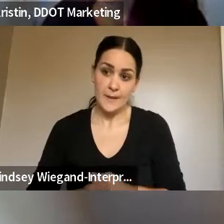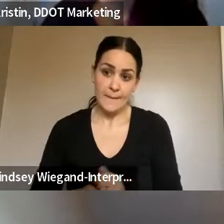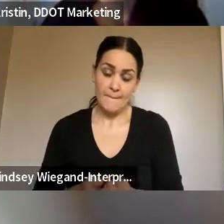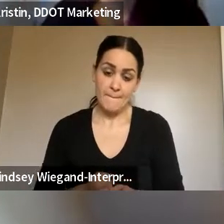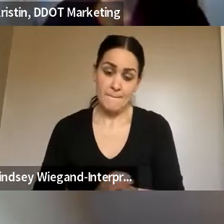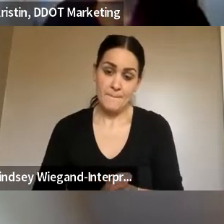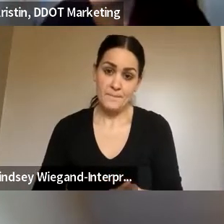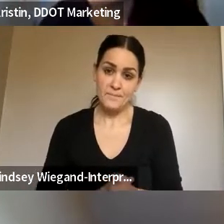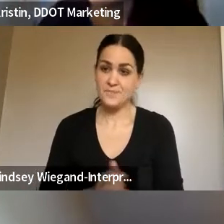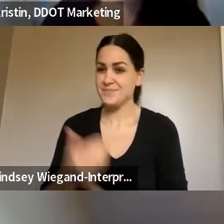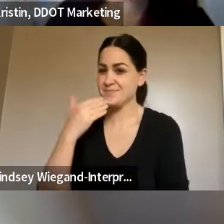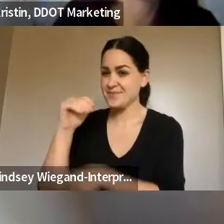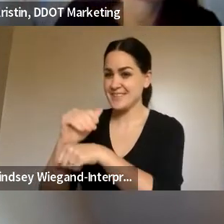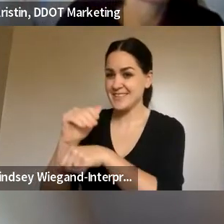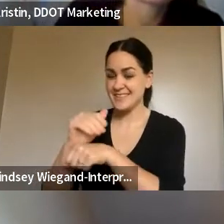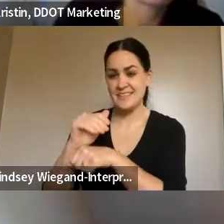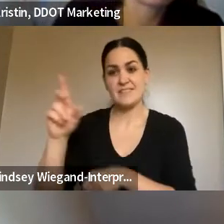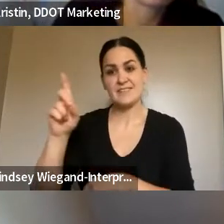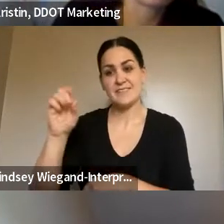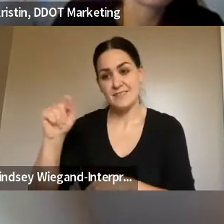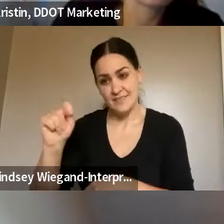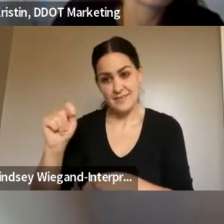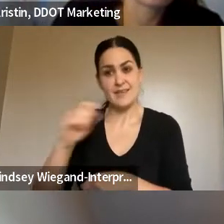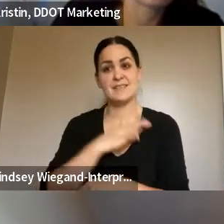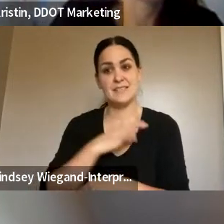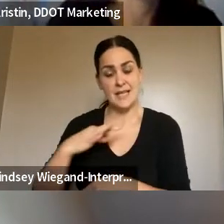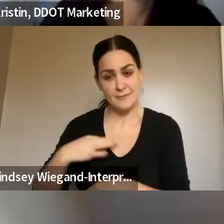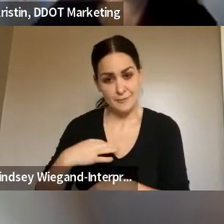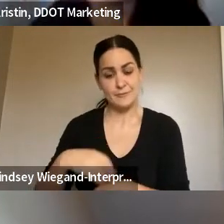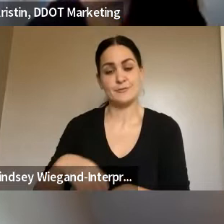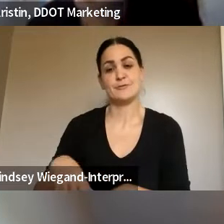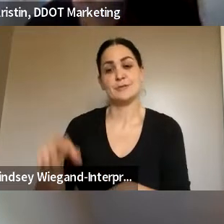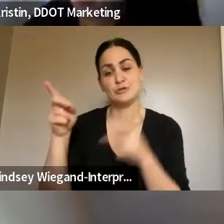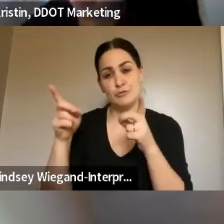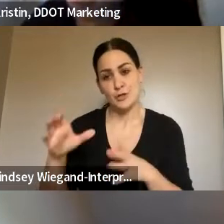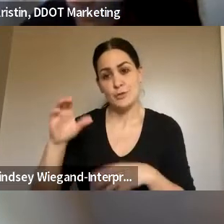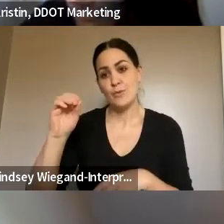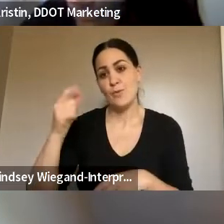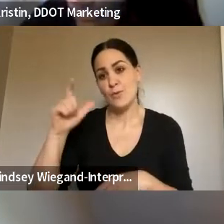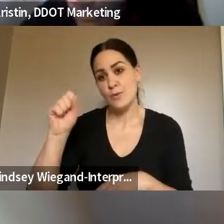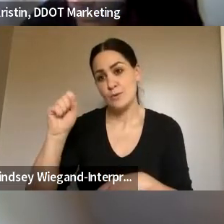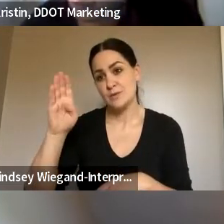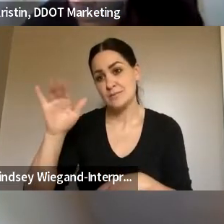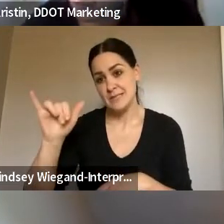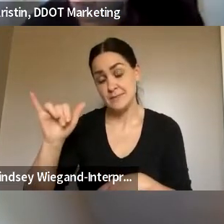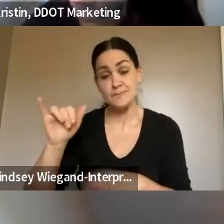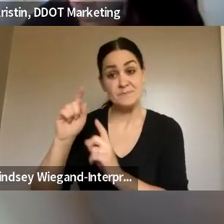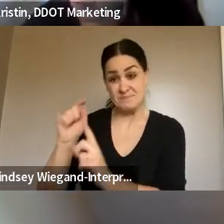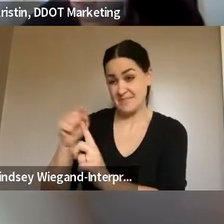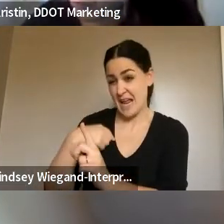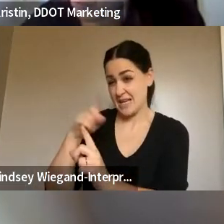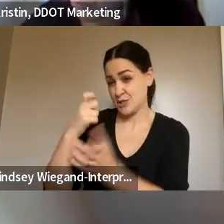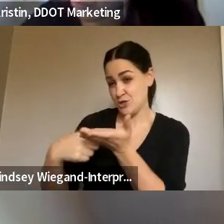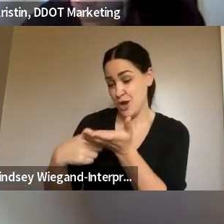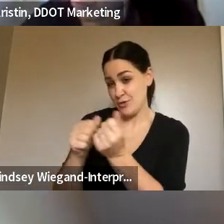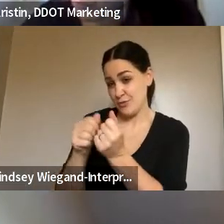Good evening, DDOT staffers, Director Oldsby. Director Oldsby, I need to talk with you. We're